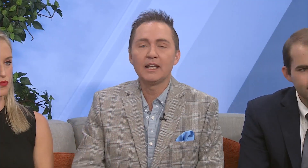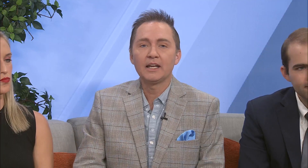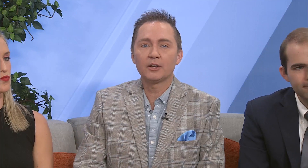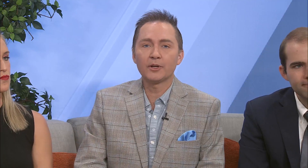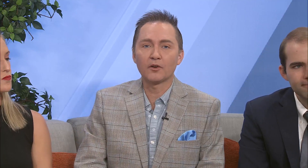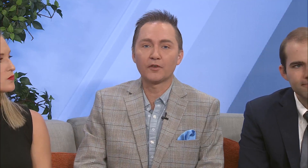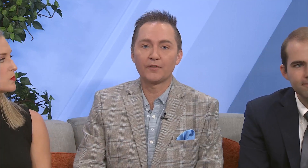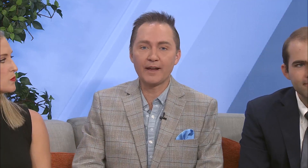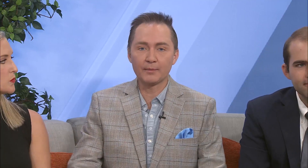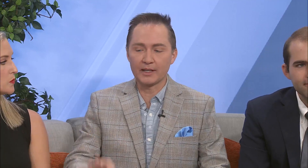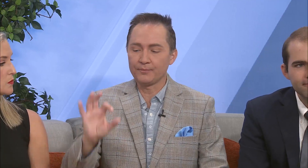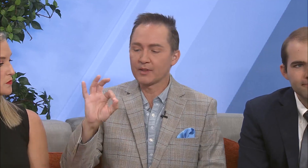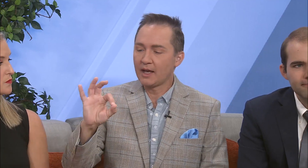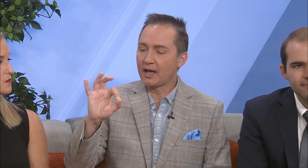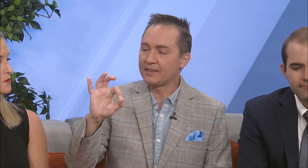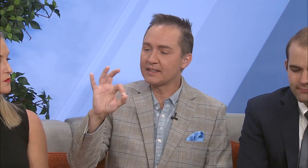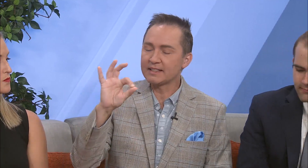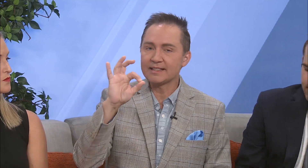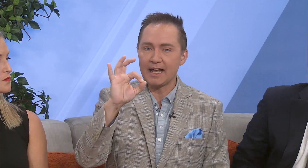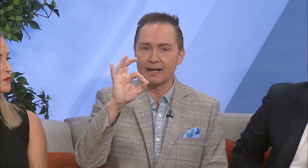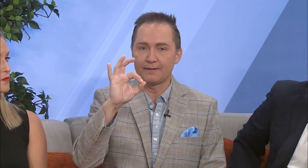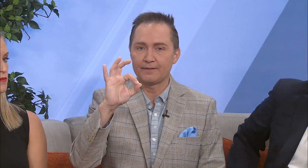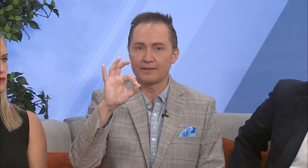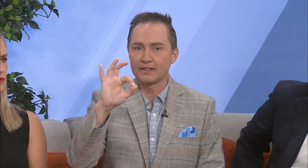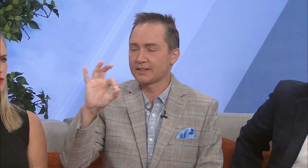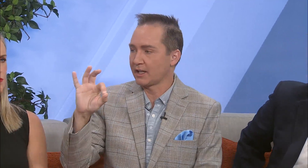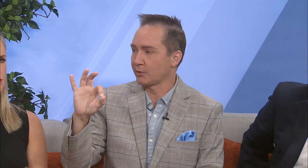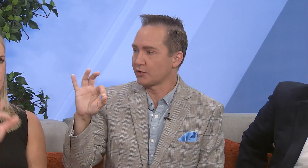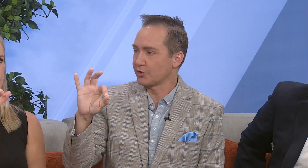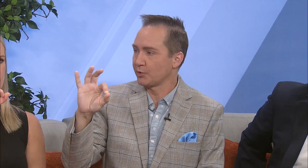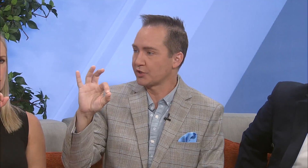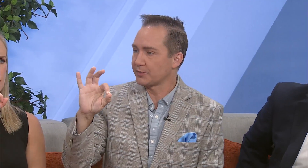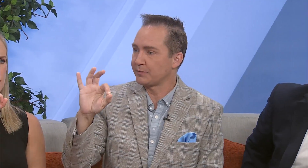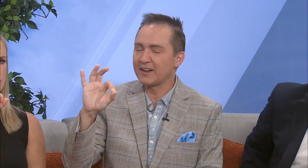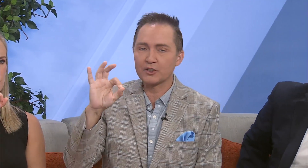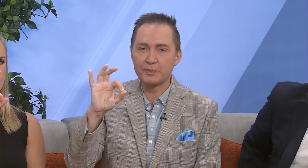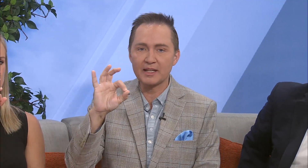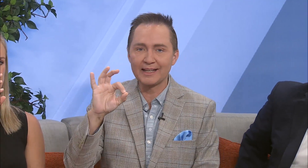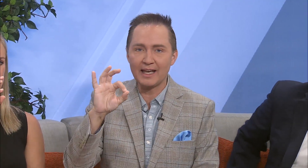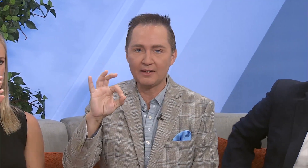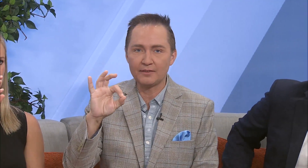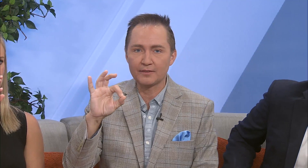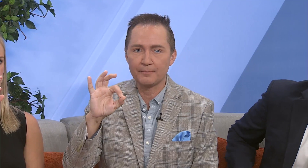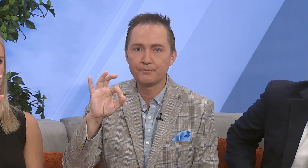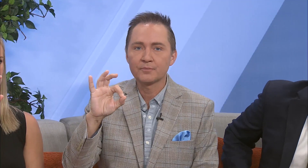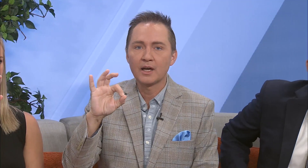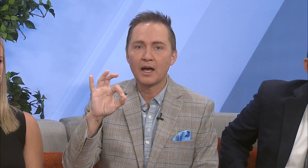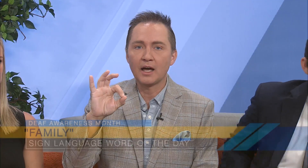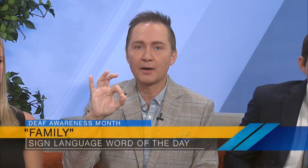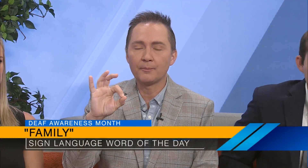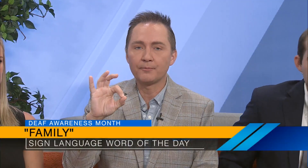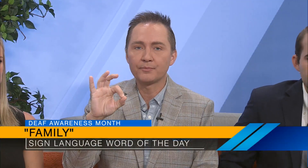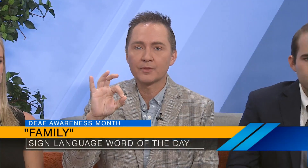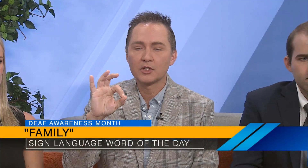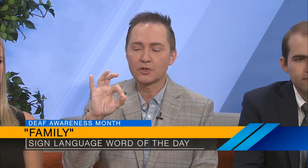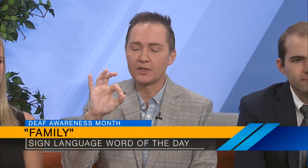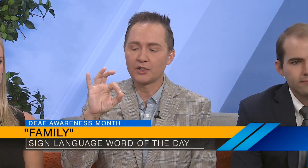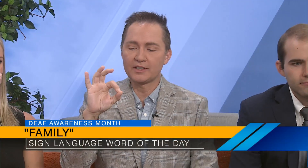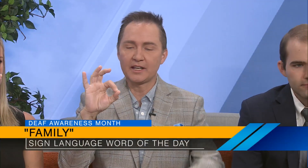here we go. For family, this is F in sign language. When you're fingerspelling F, so then you're going to take